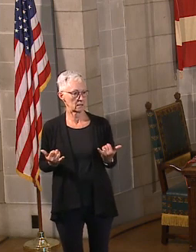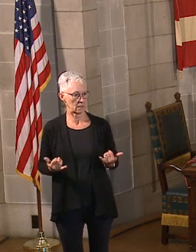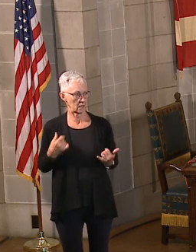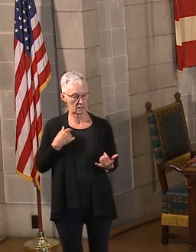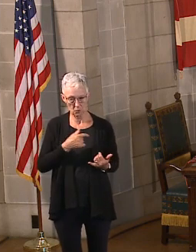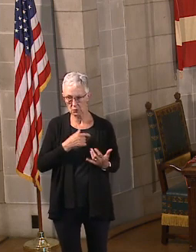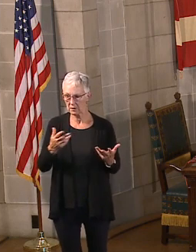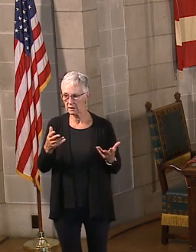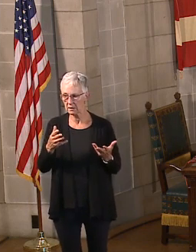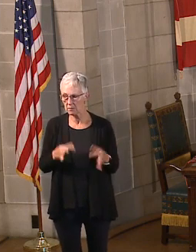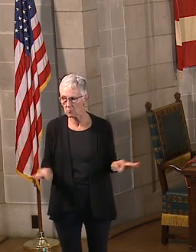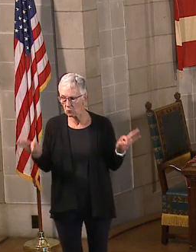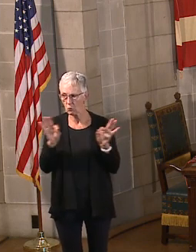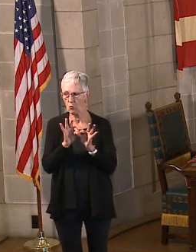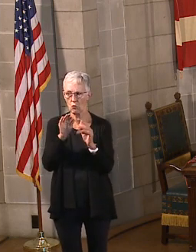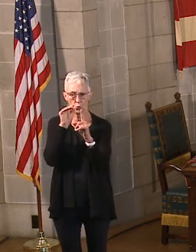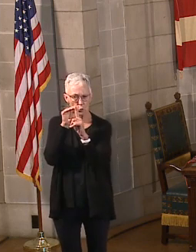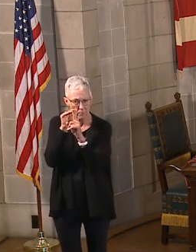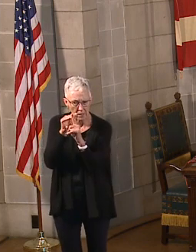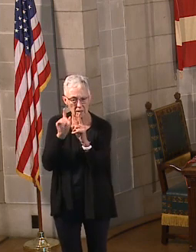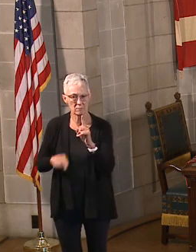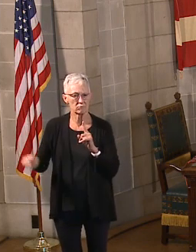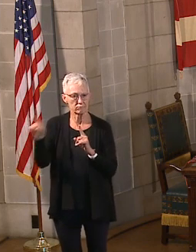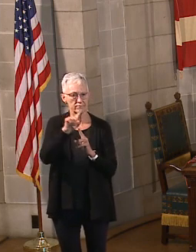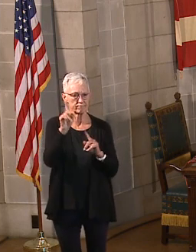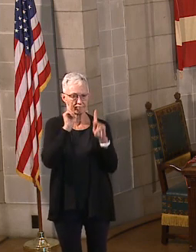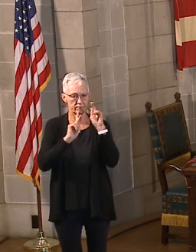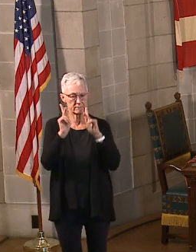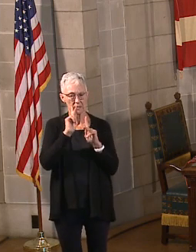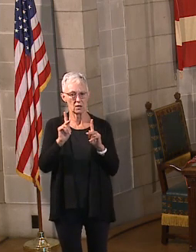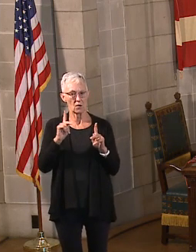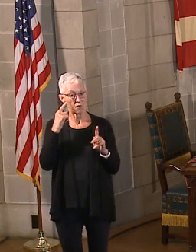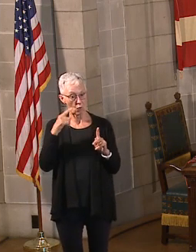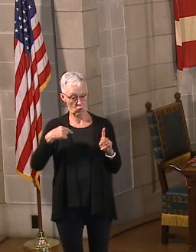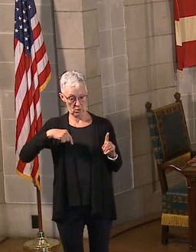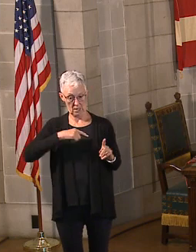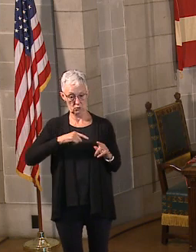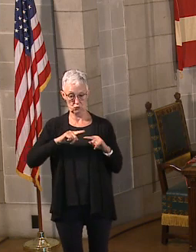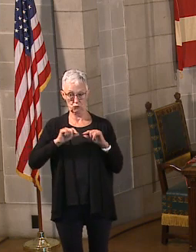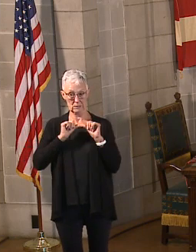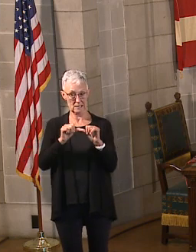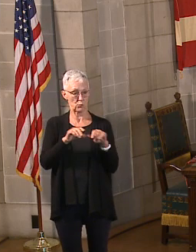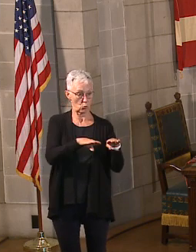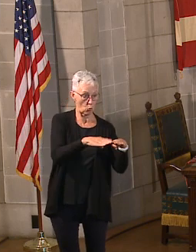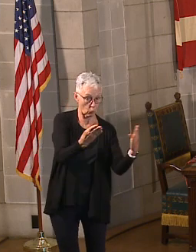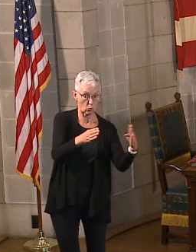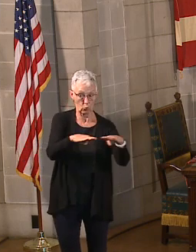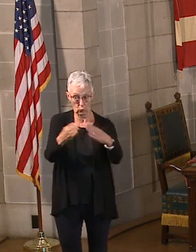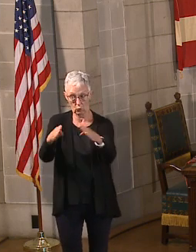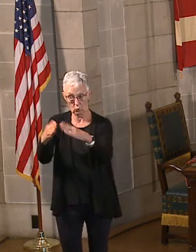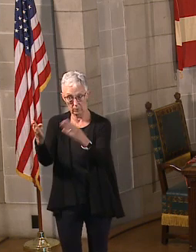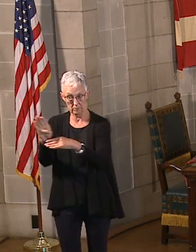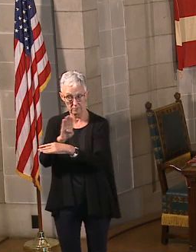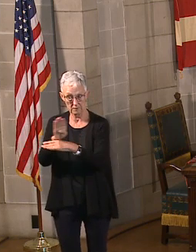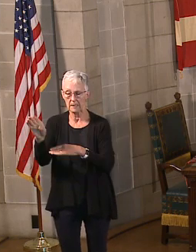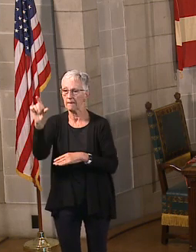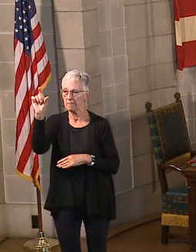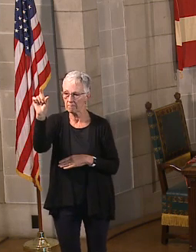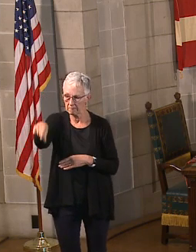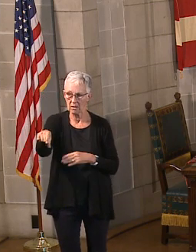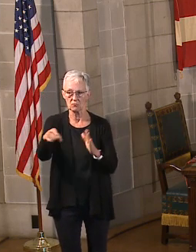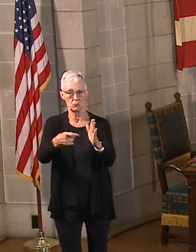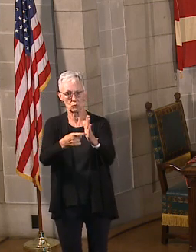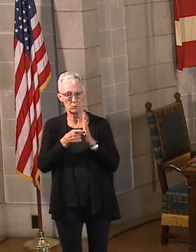to remind people that to continue to be able to loosen restrictions, we need to continue to have people practice good social distancing.